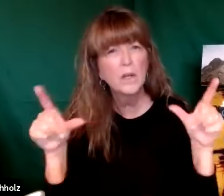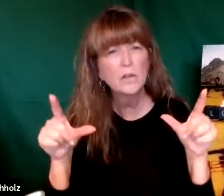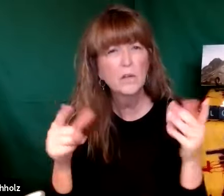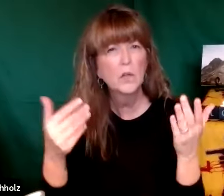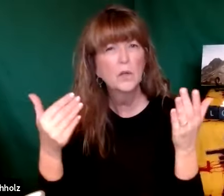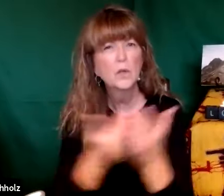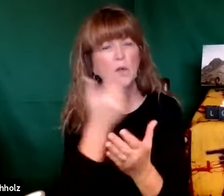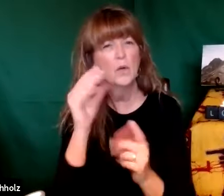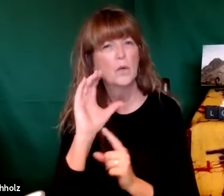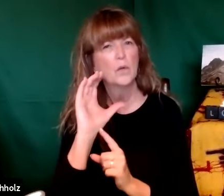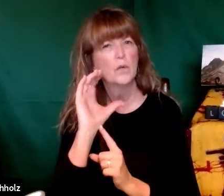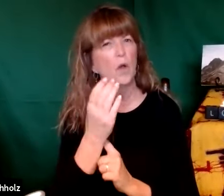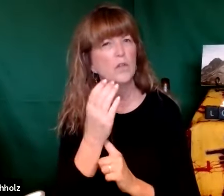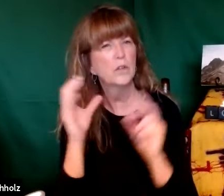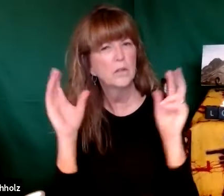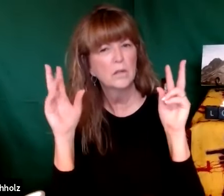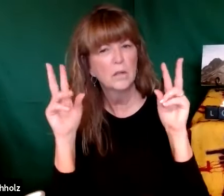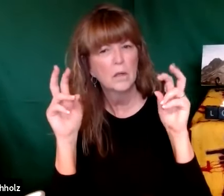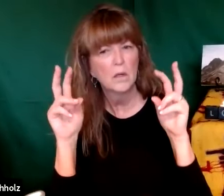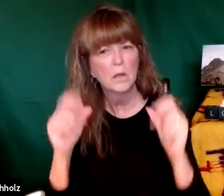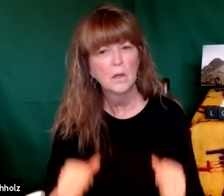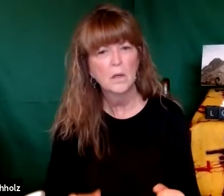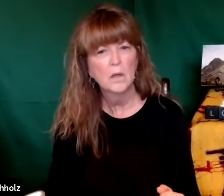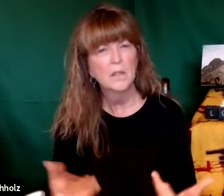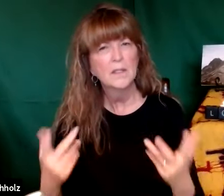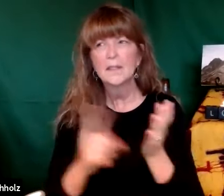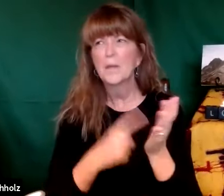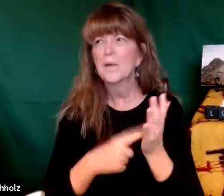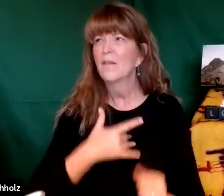we are speaking in what seems to be a new language and a new culture